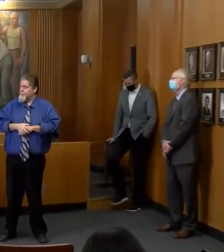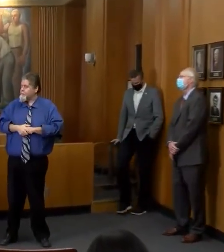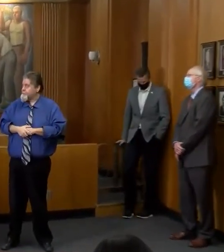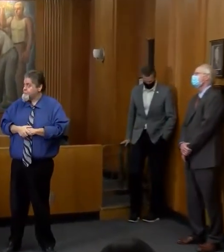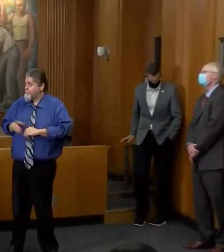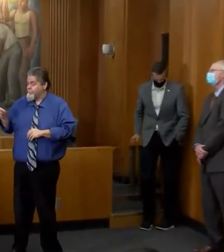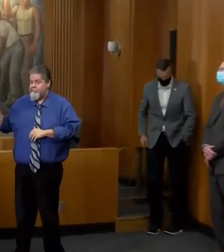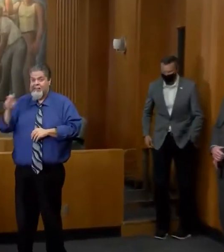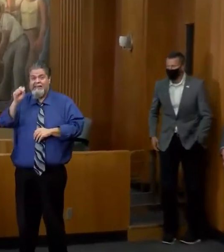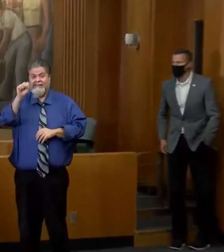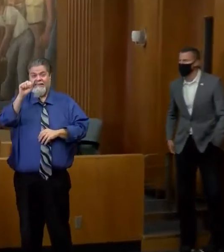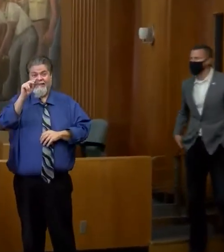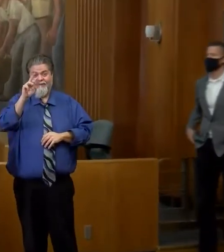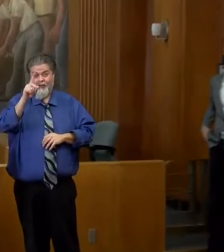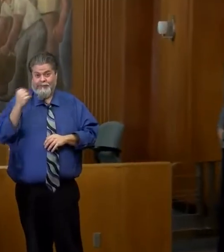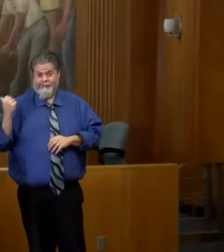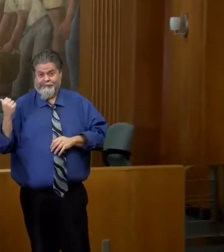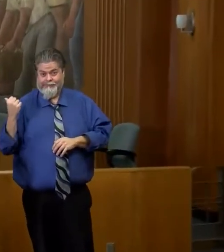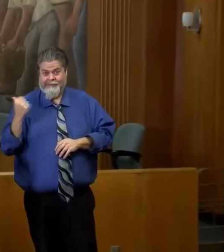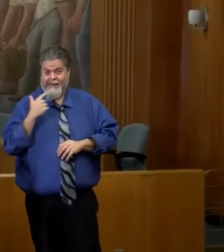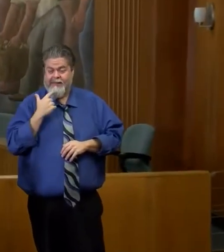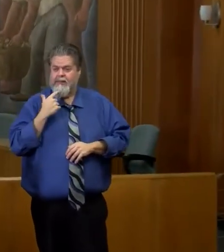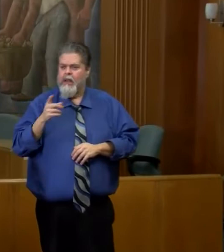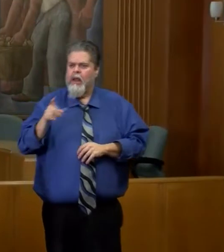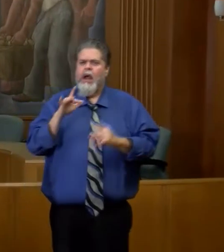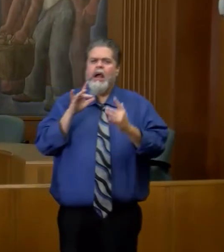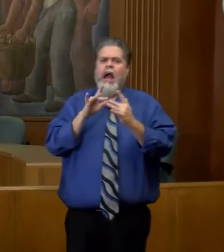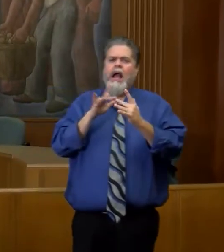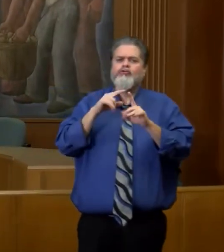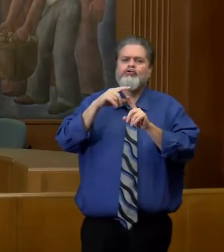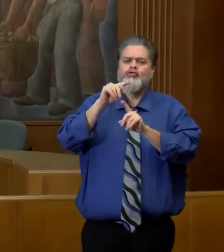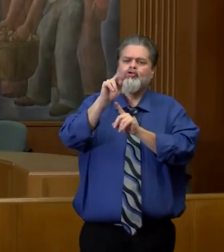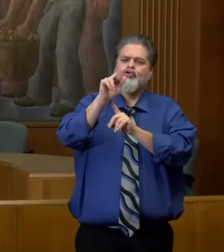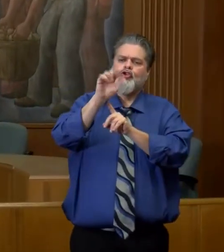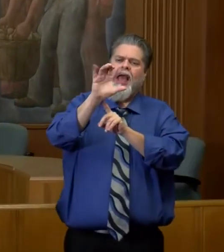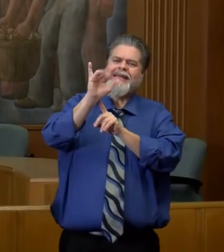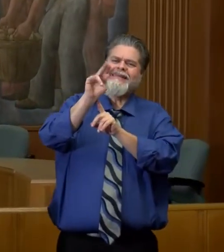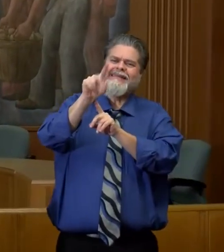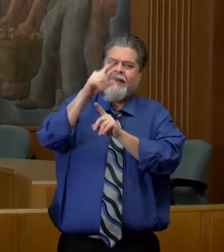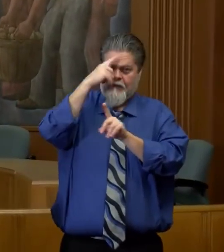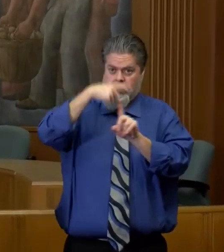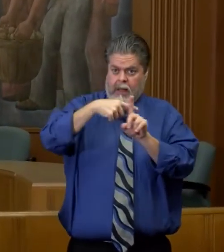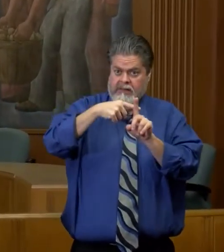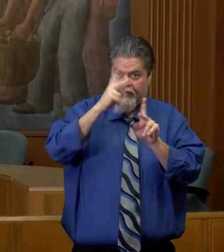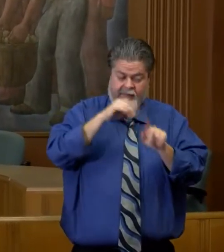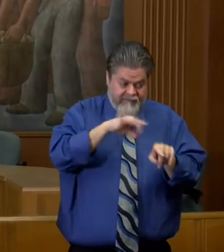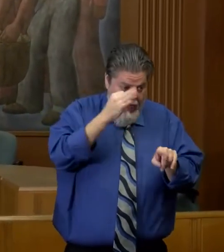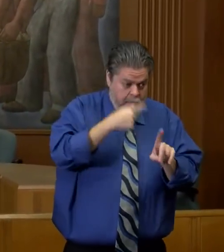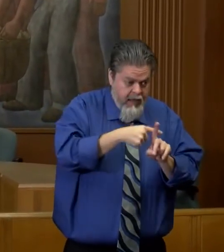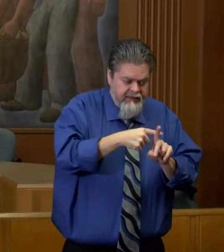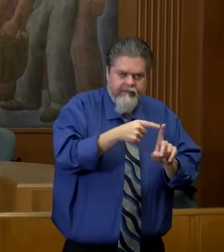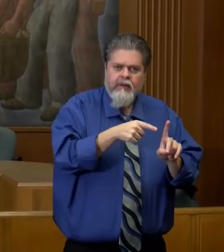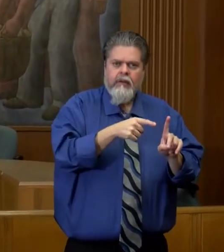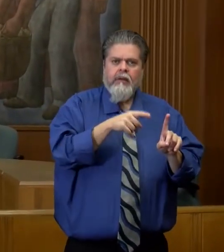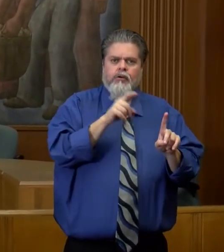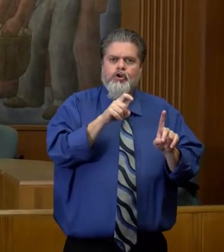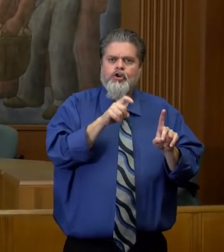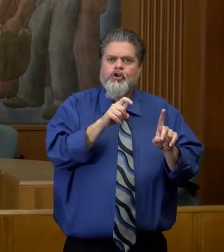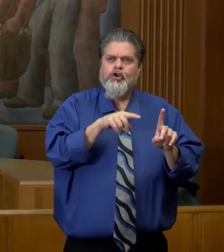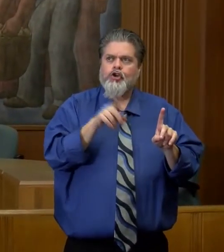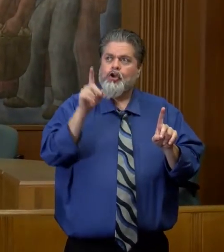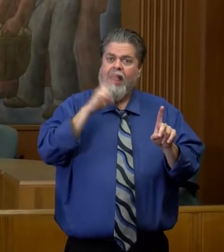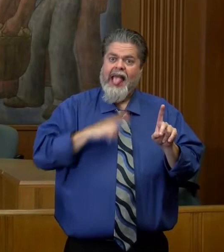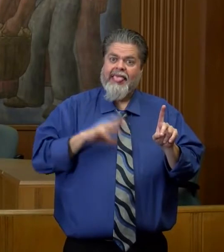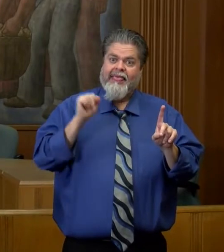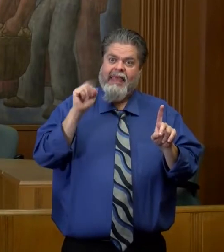So the question being asked is around contact tracing of positive cases and are the health